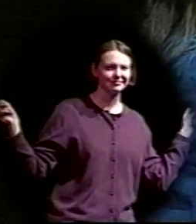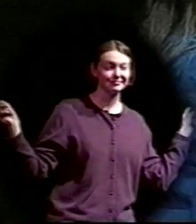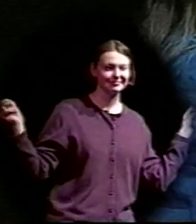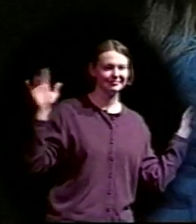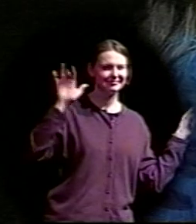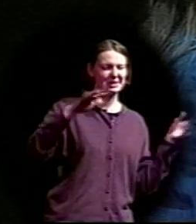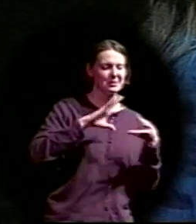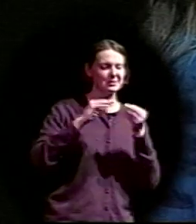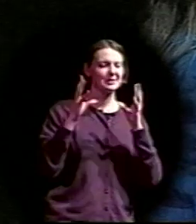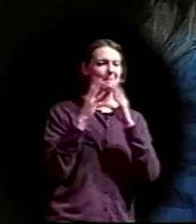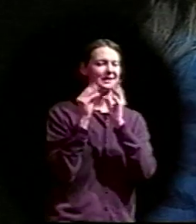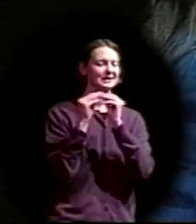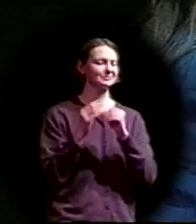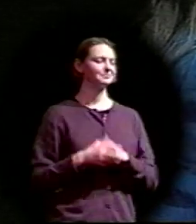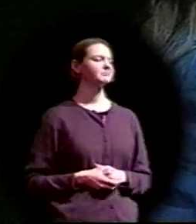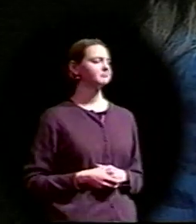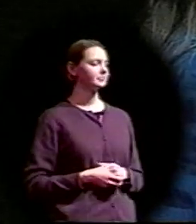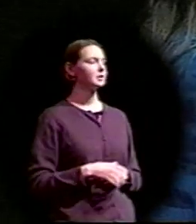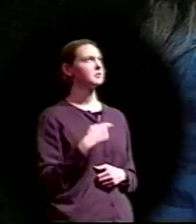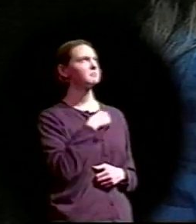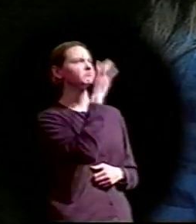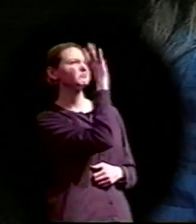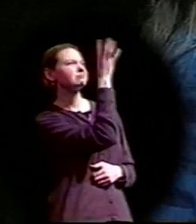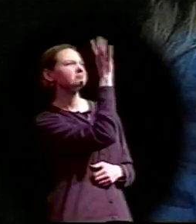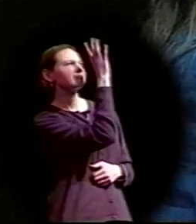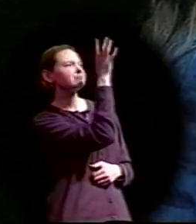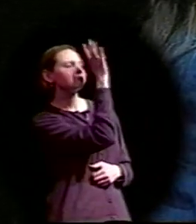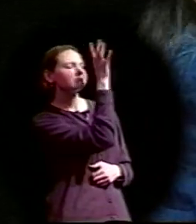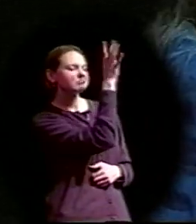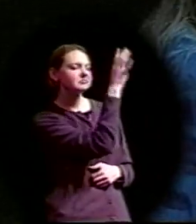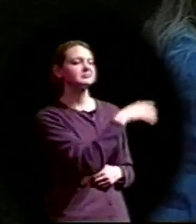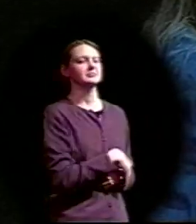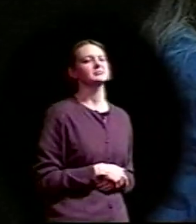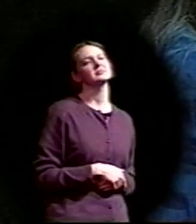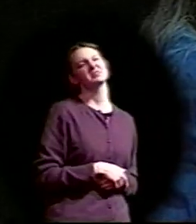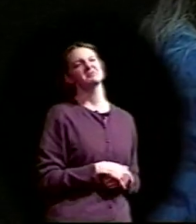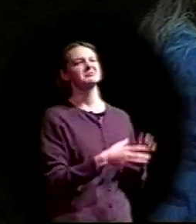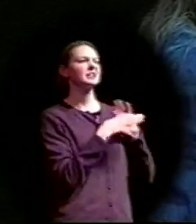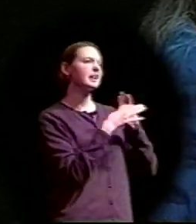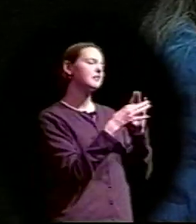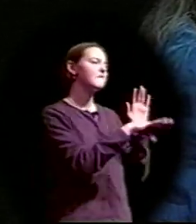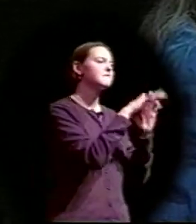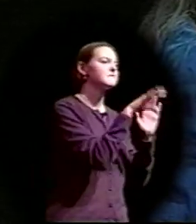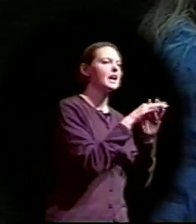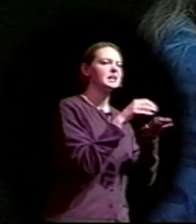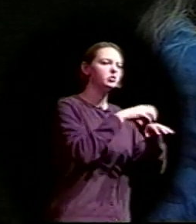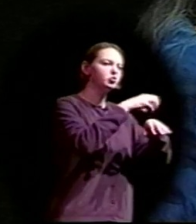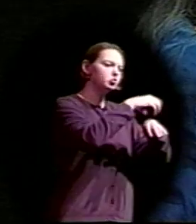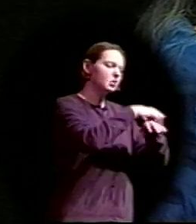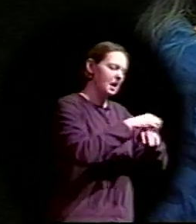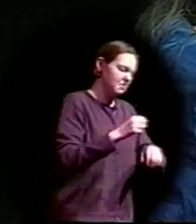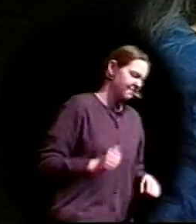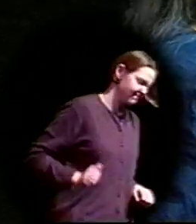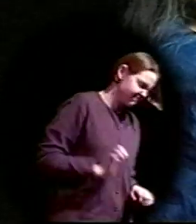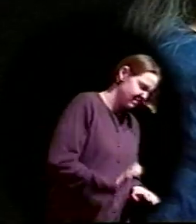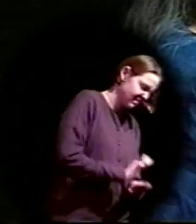concocted this story with, oh, what had to do about finding some grapes and stomping those grapes with their feet and fermenting some